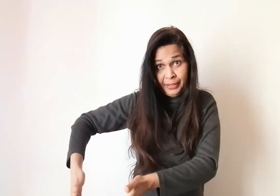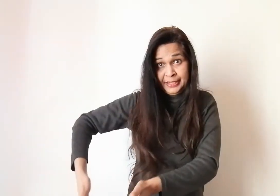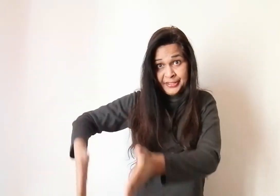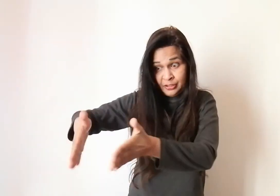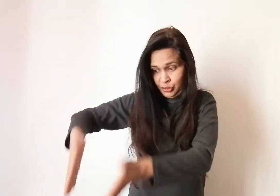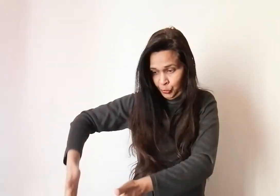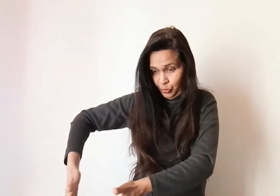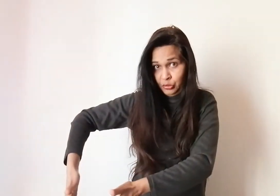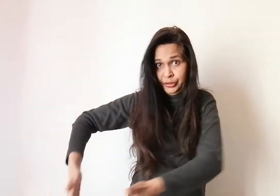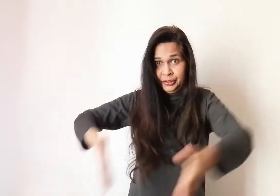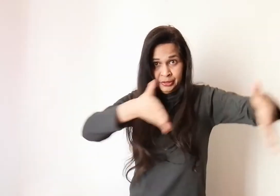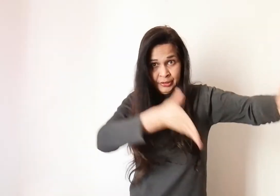place on the road.